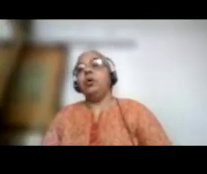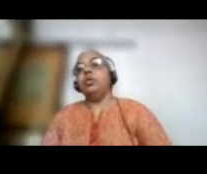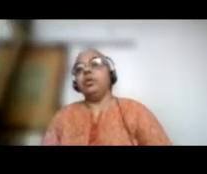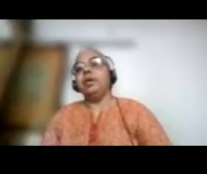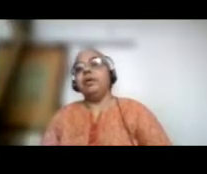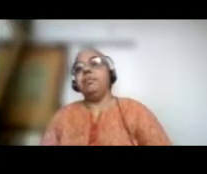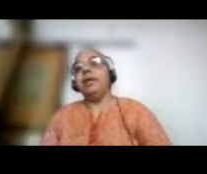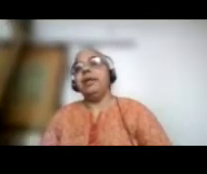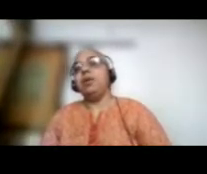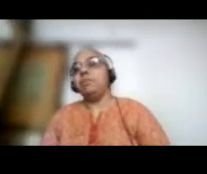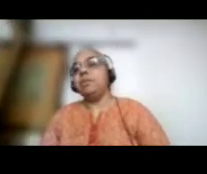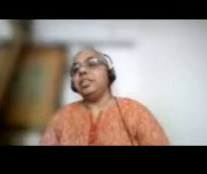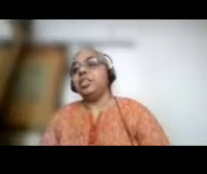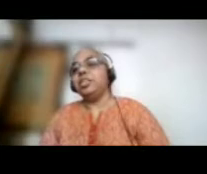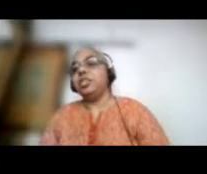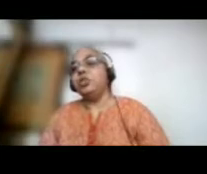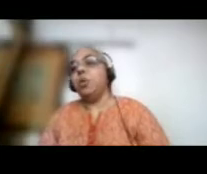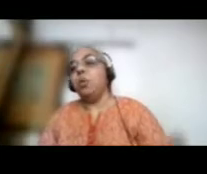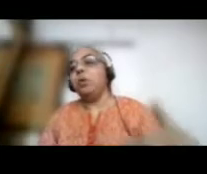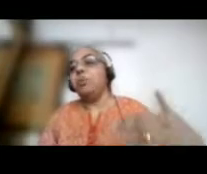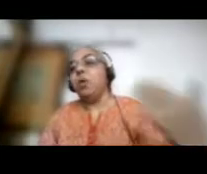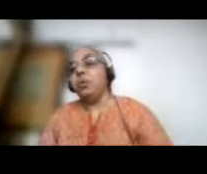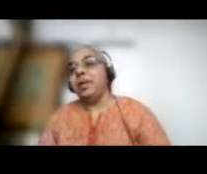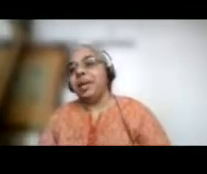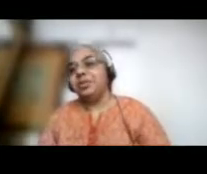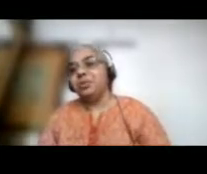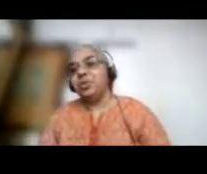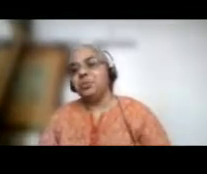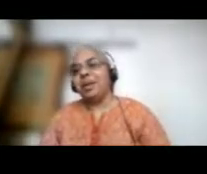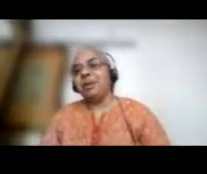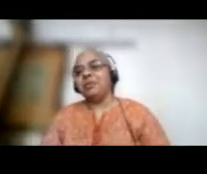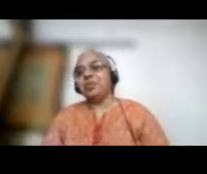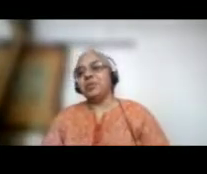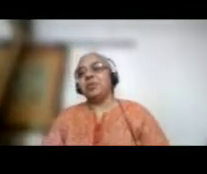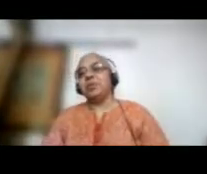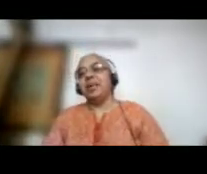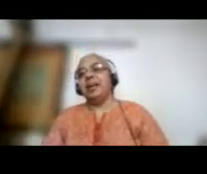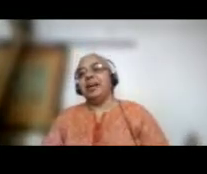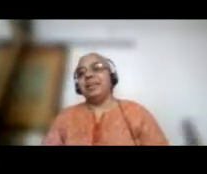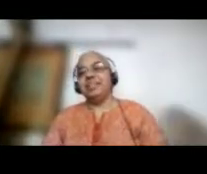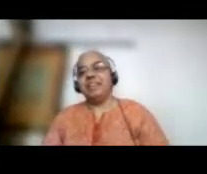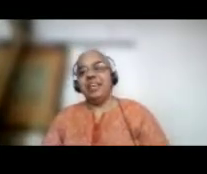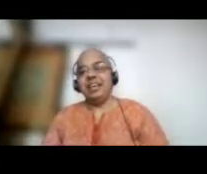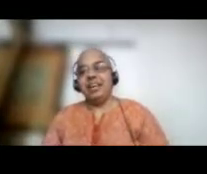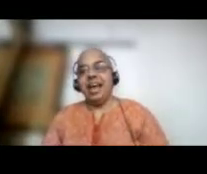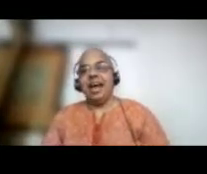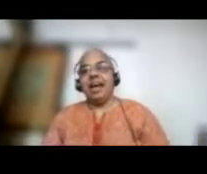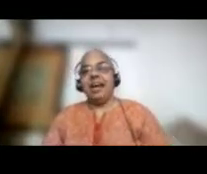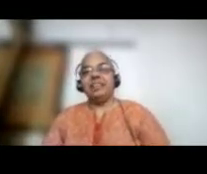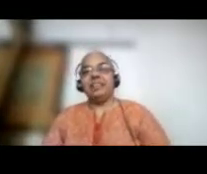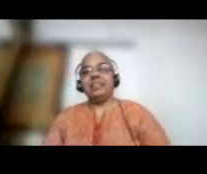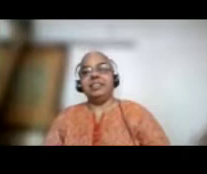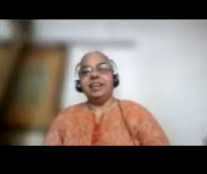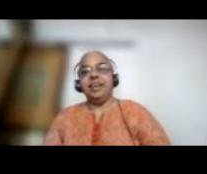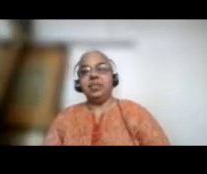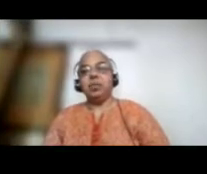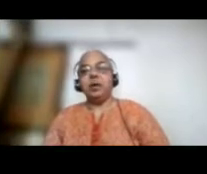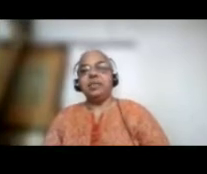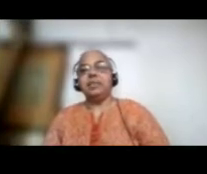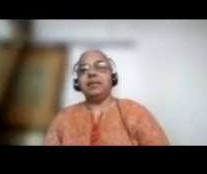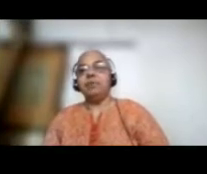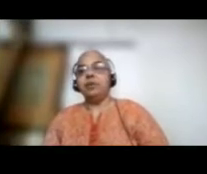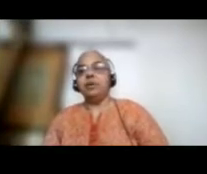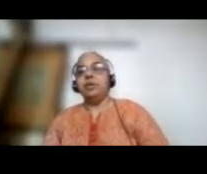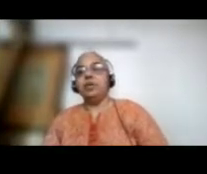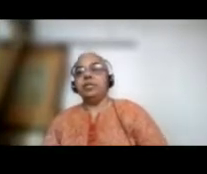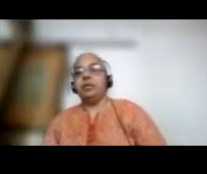We go to green building competitions to know what more we can do to make our school green. And the next